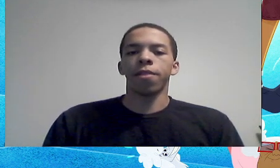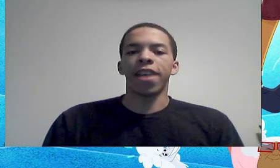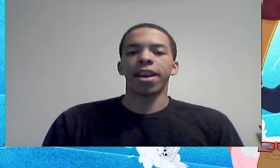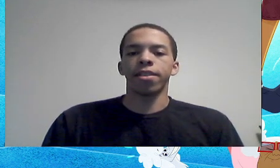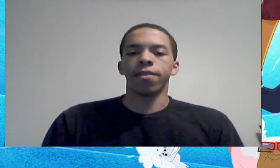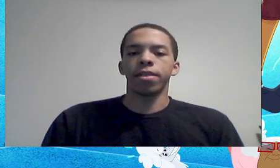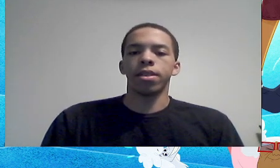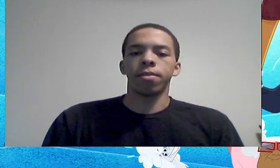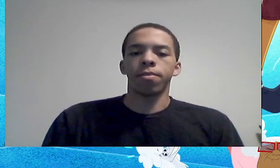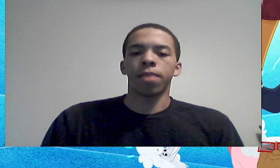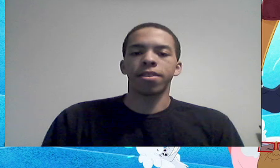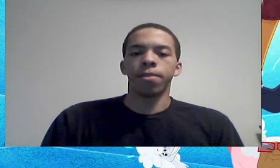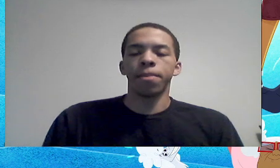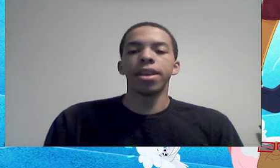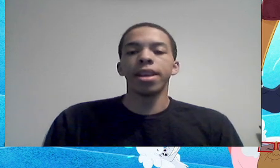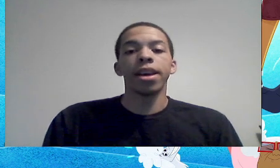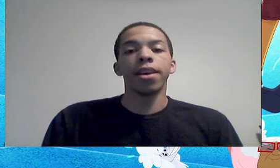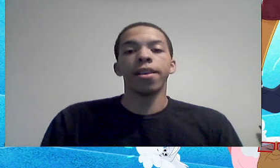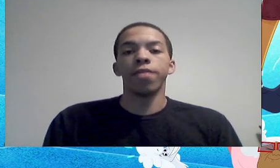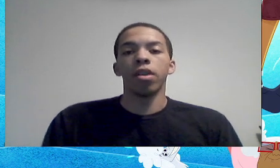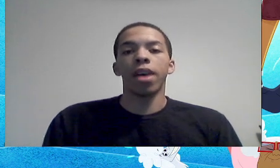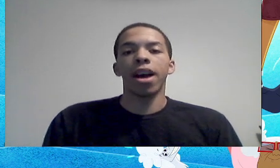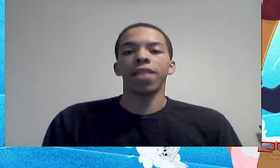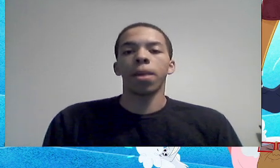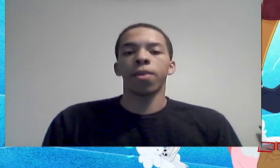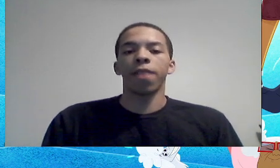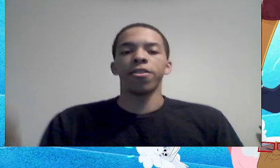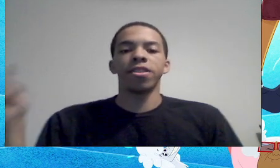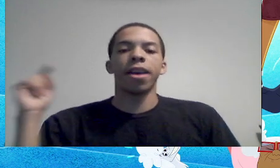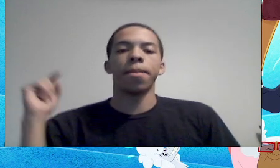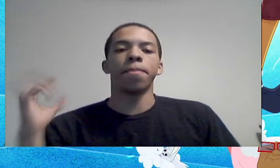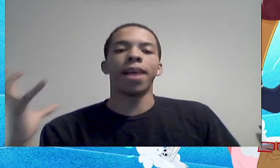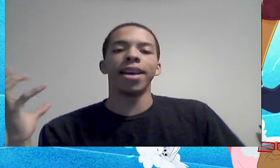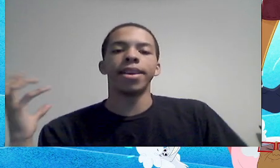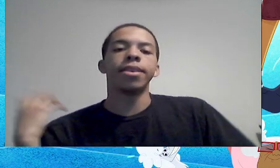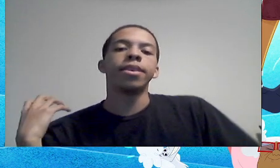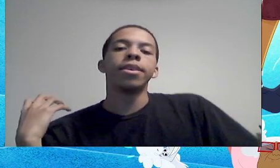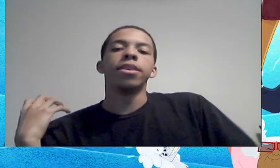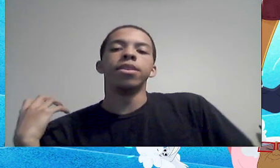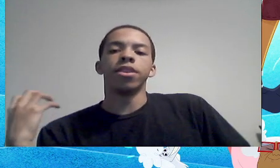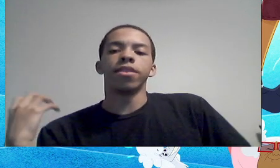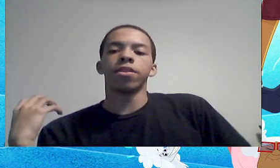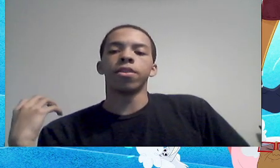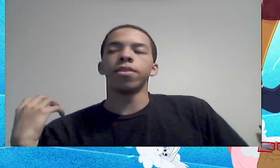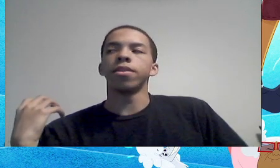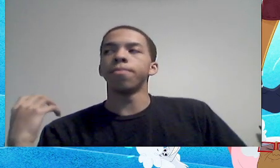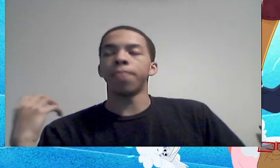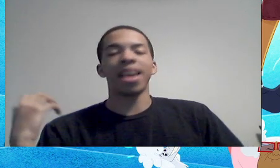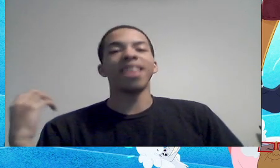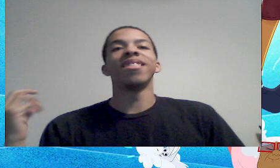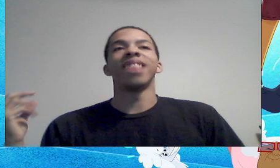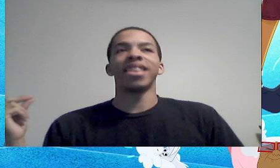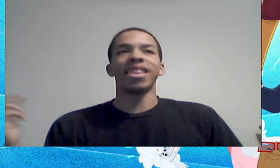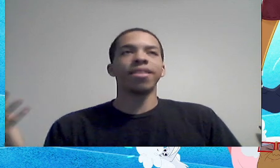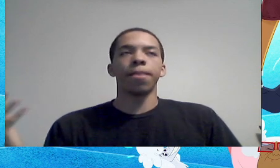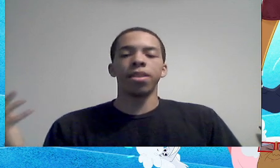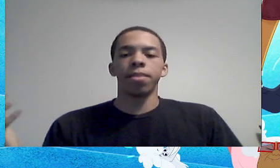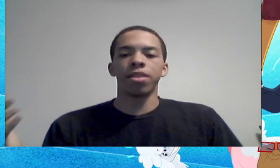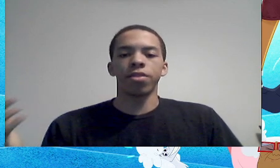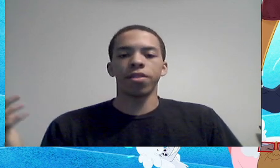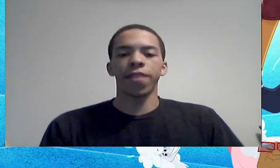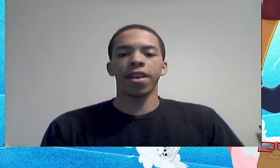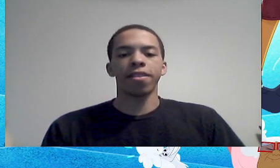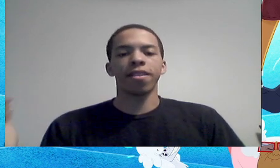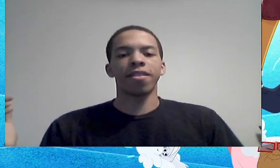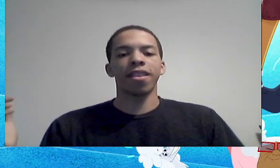the fact of the possibility of Noah having a preference and Maya just go, like, like, gets up